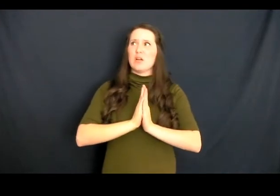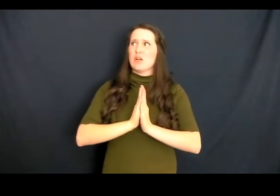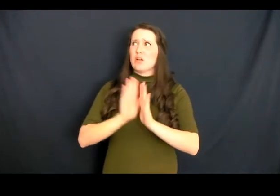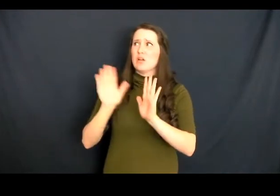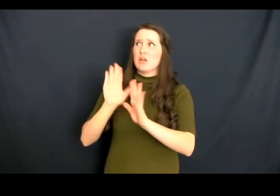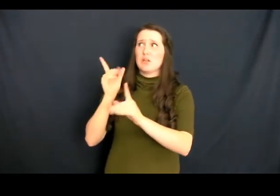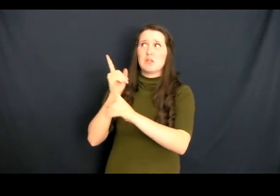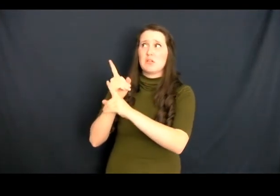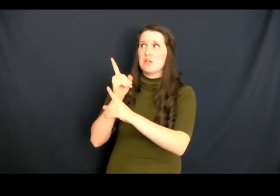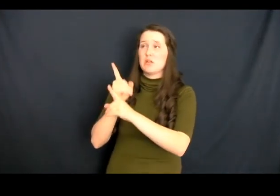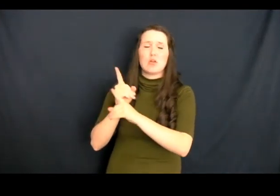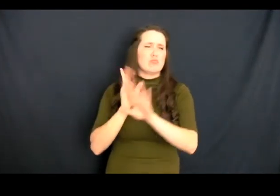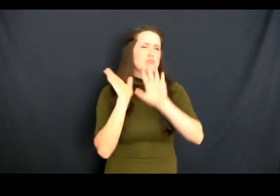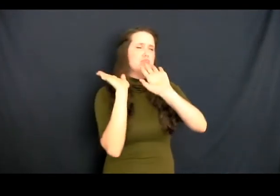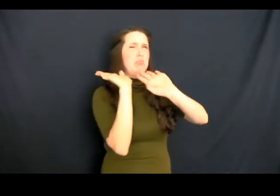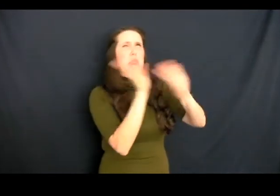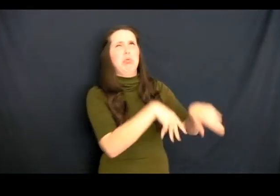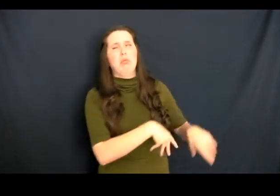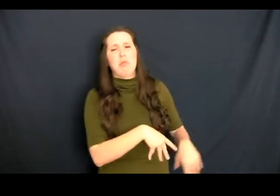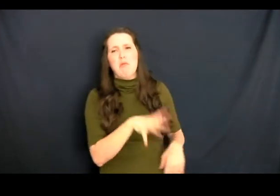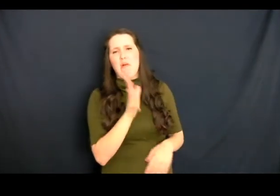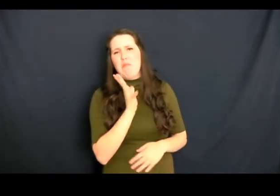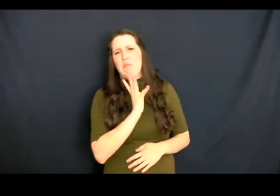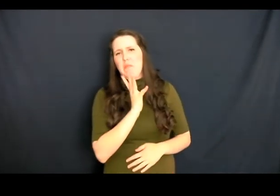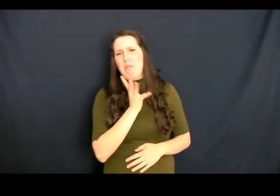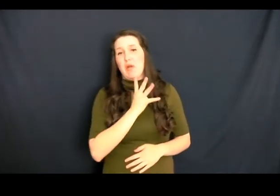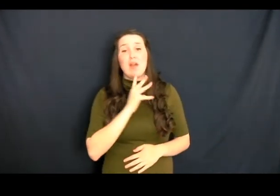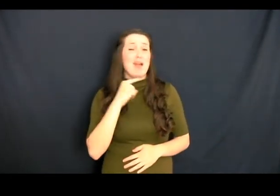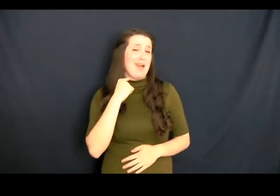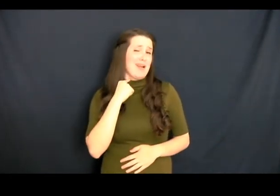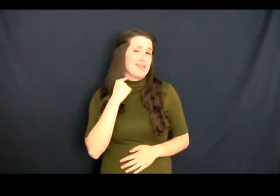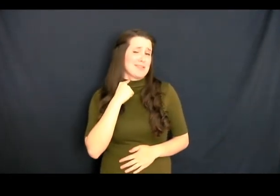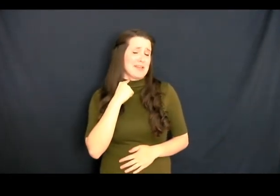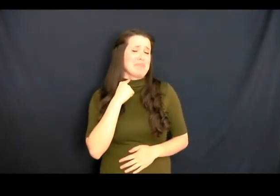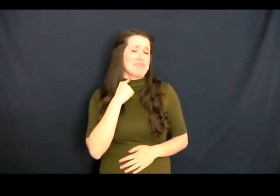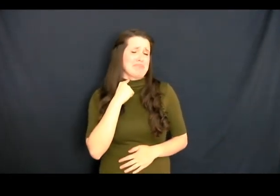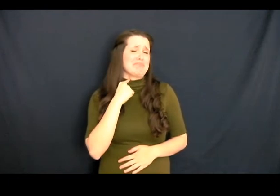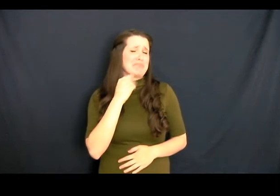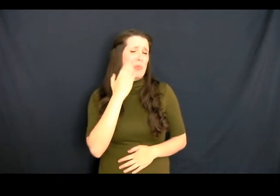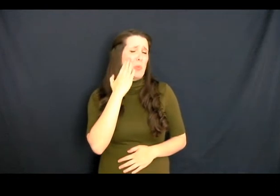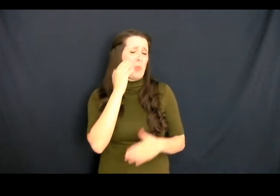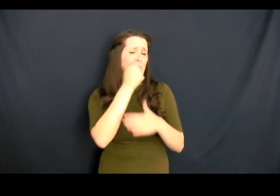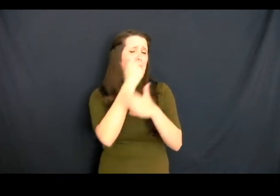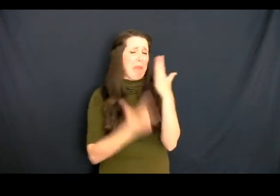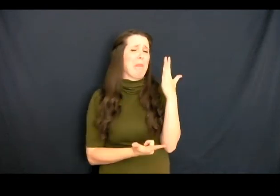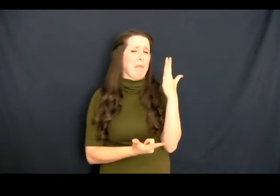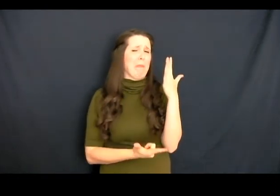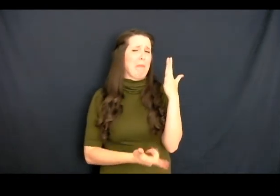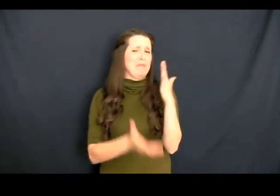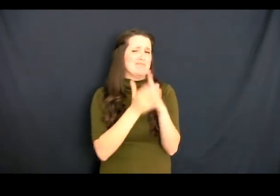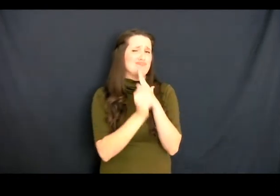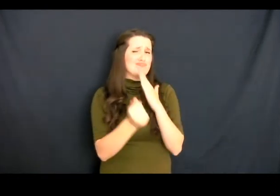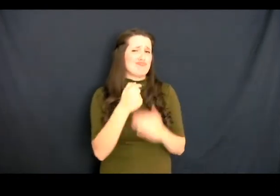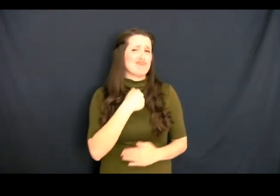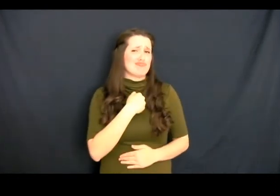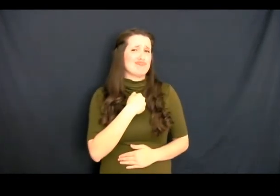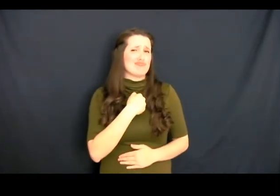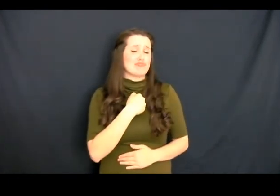defensive and said, oh, no, no, no, I do lots of accents. I do accents all the time. I do everyone. Well, in response to that, an open